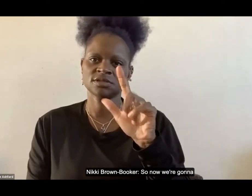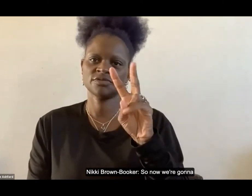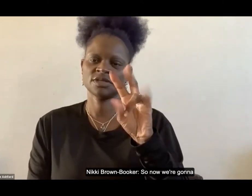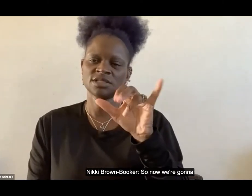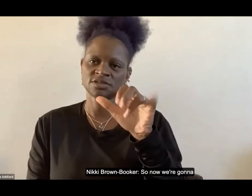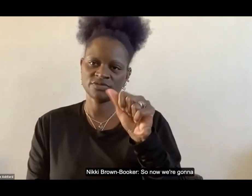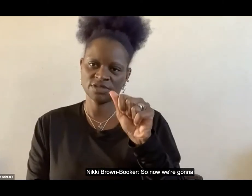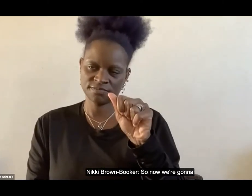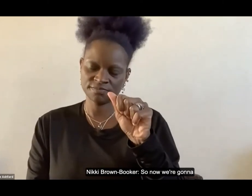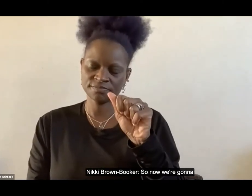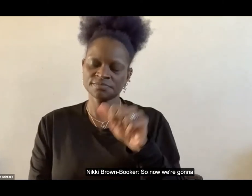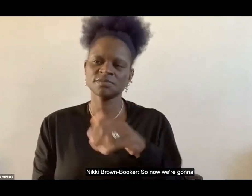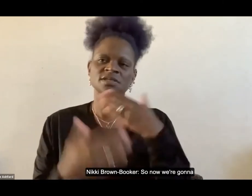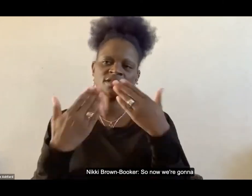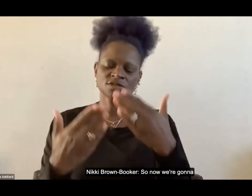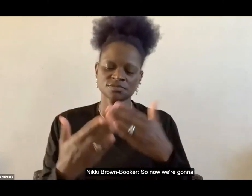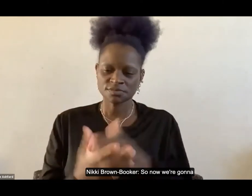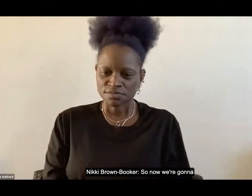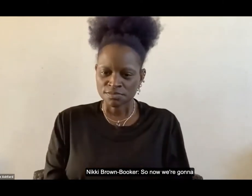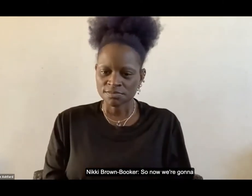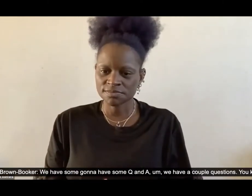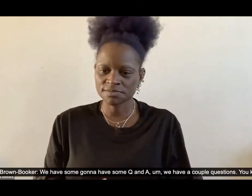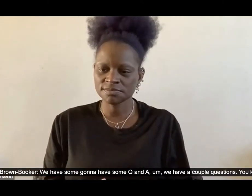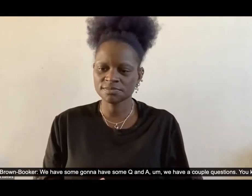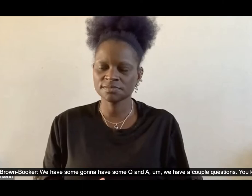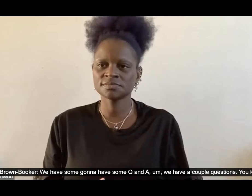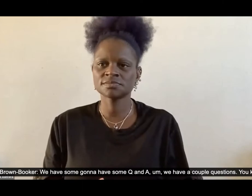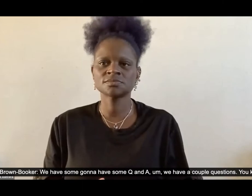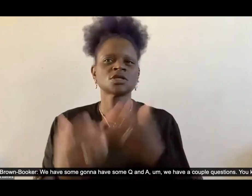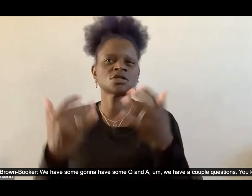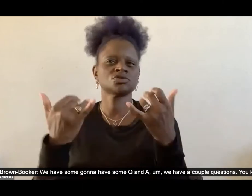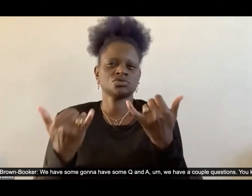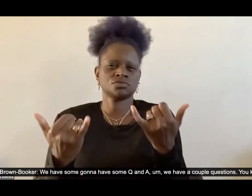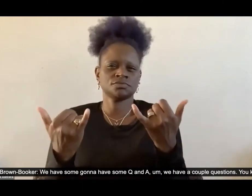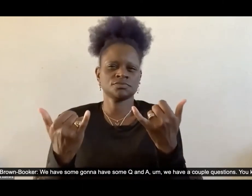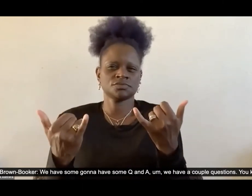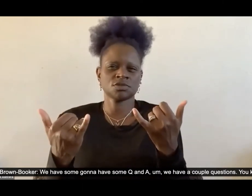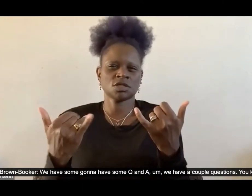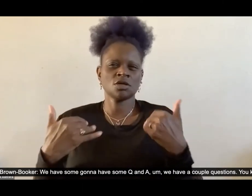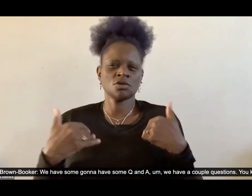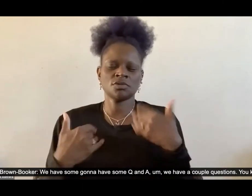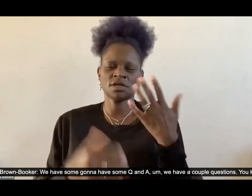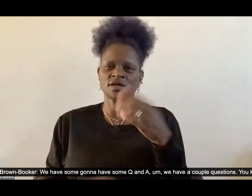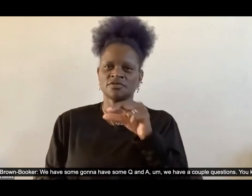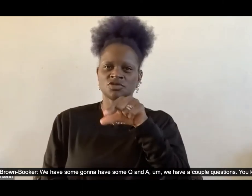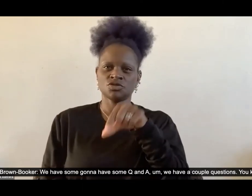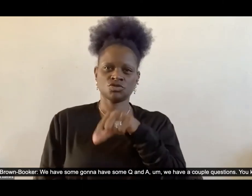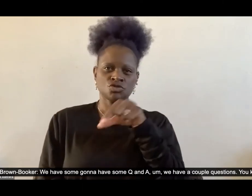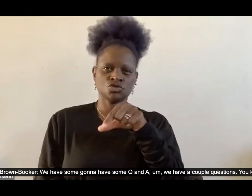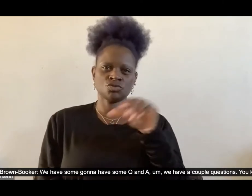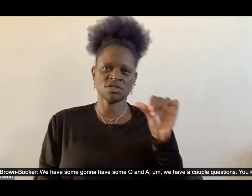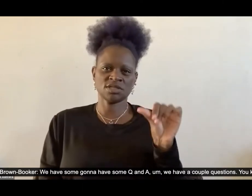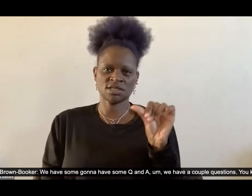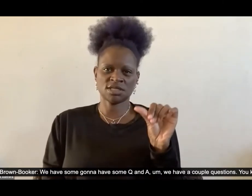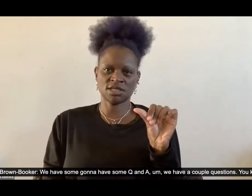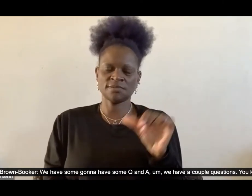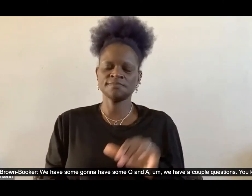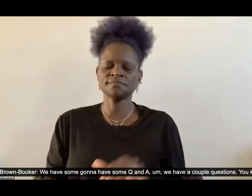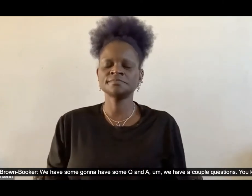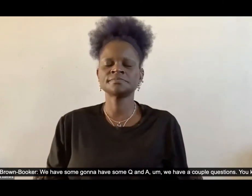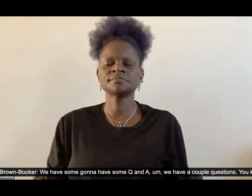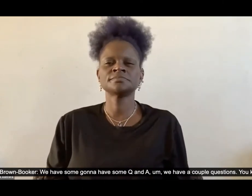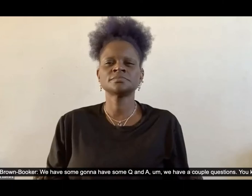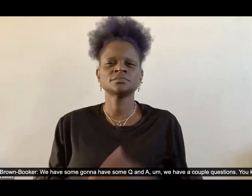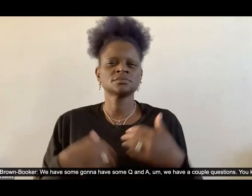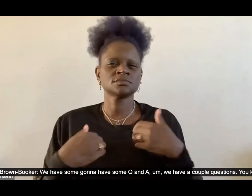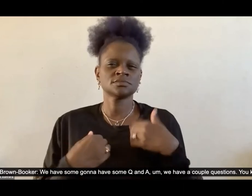so now we're gonna um uh we have some uh gonna have some q a um we have